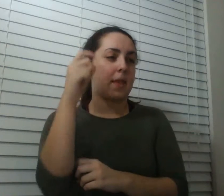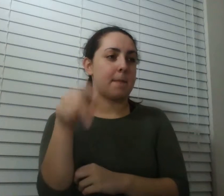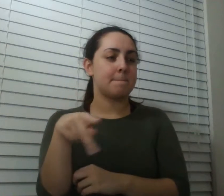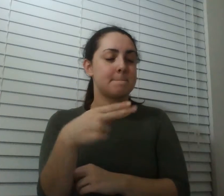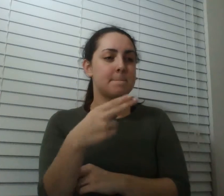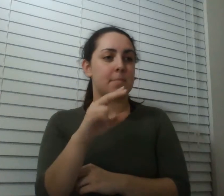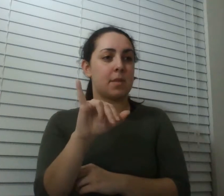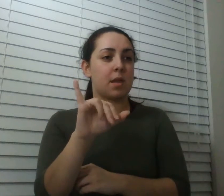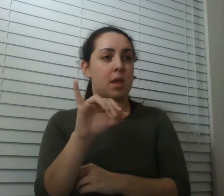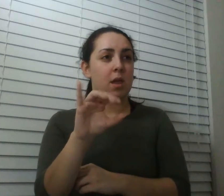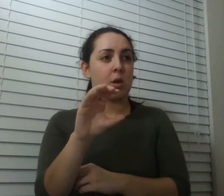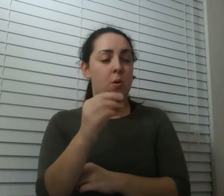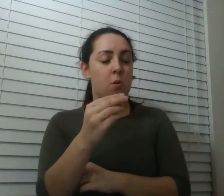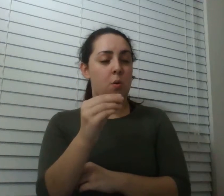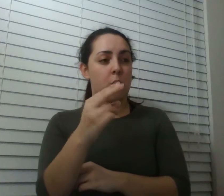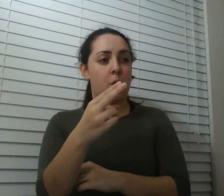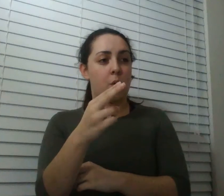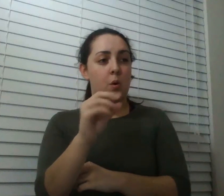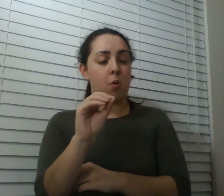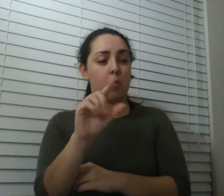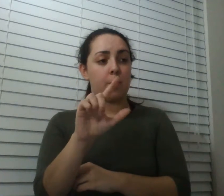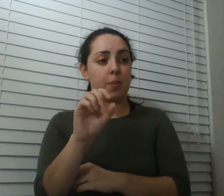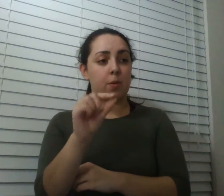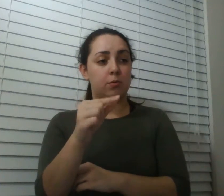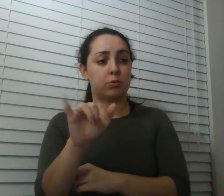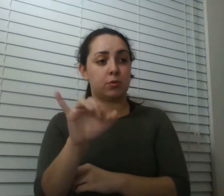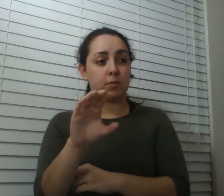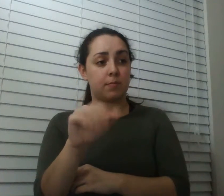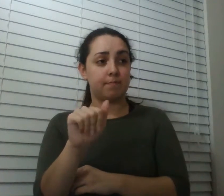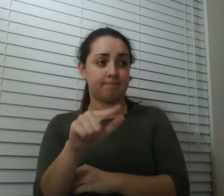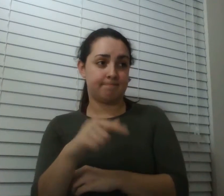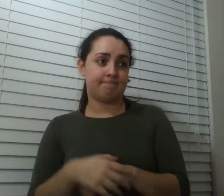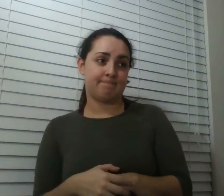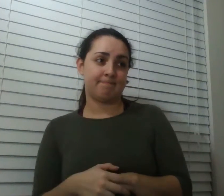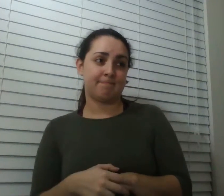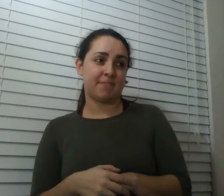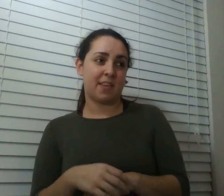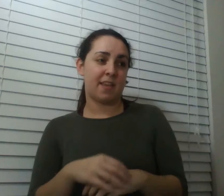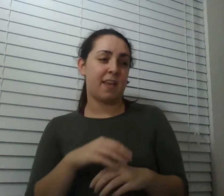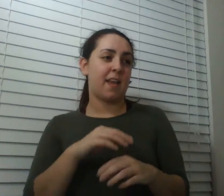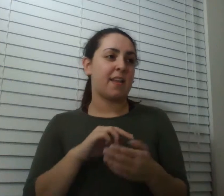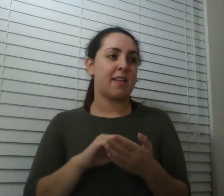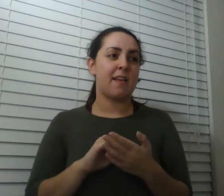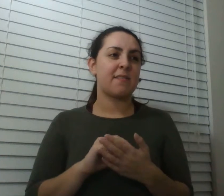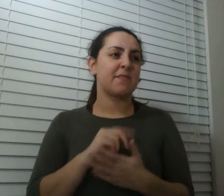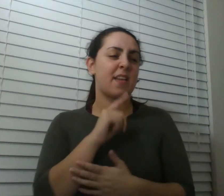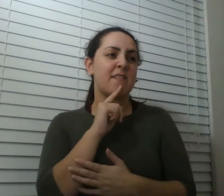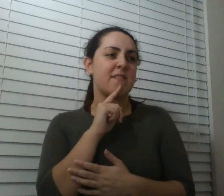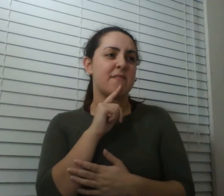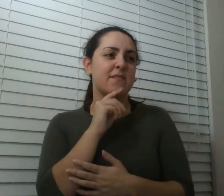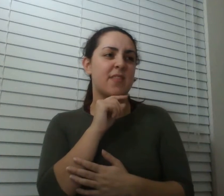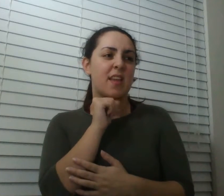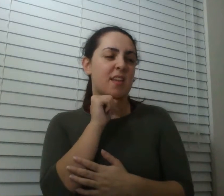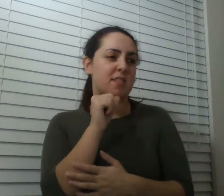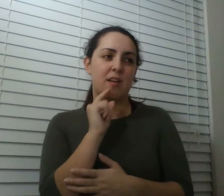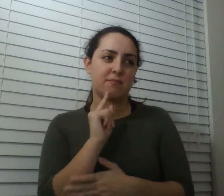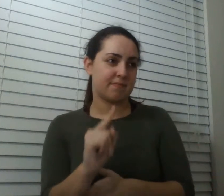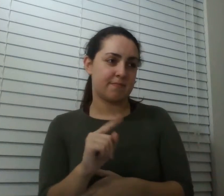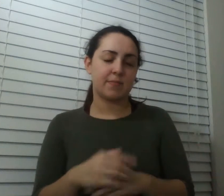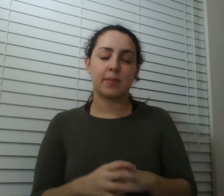bold thing for a man to say yes that's chutzpah now hardy and javert didn't take it that far but they wanted to get past the whole